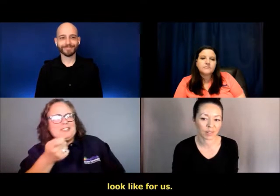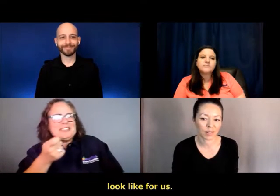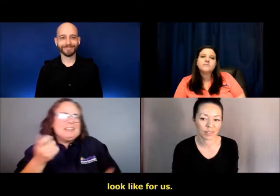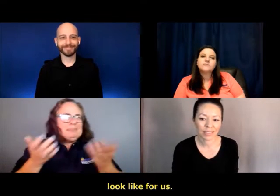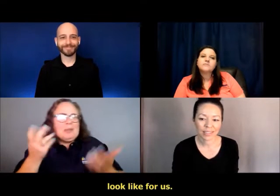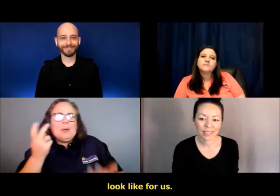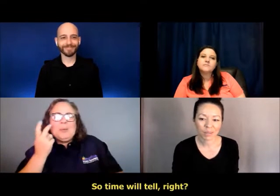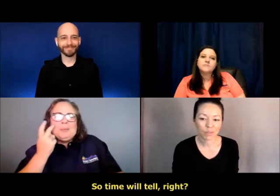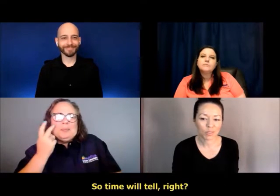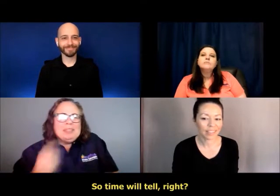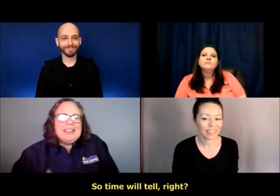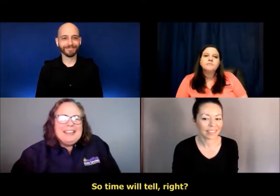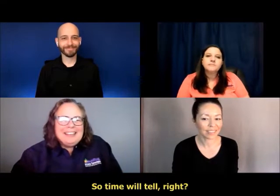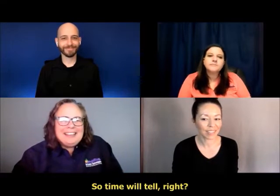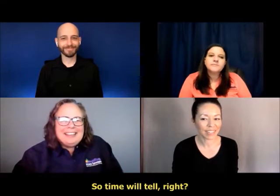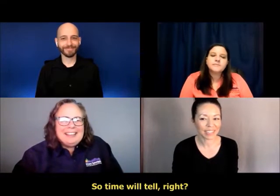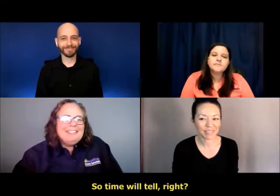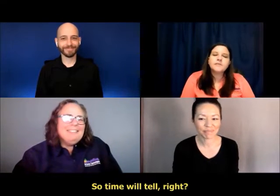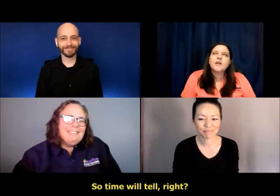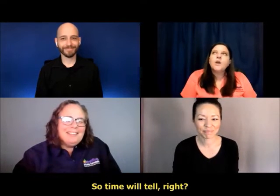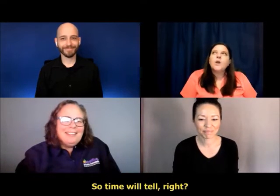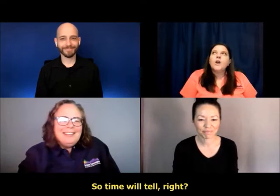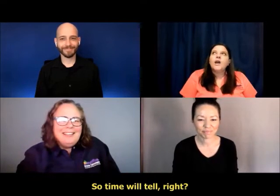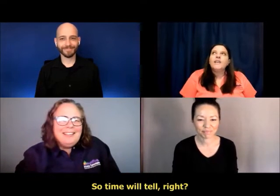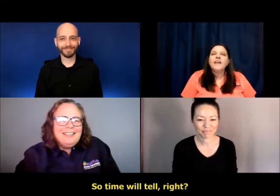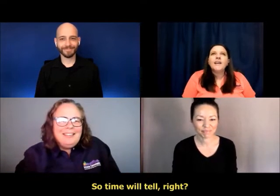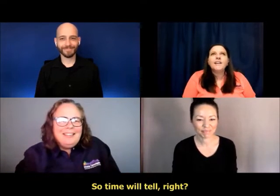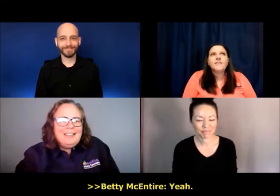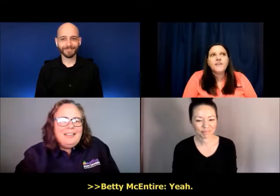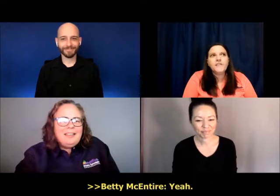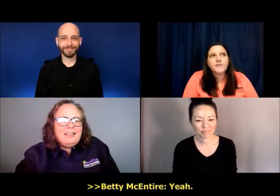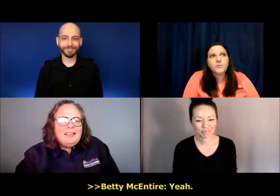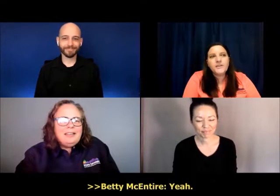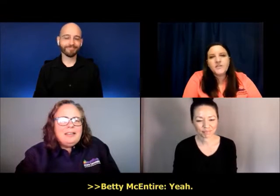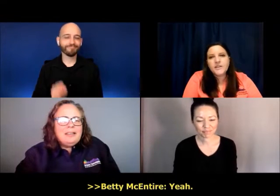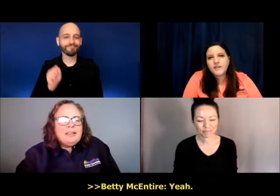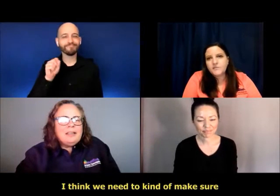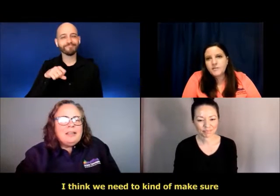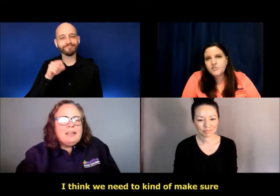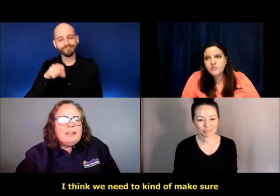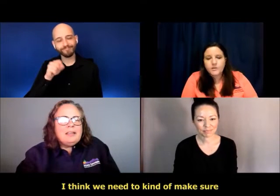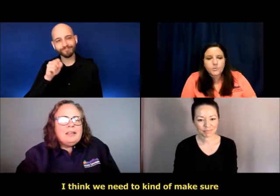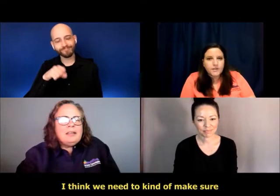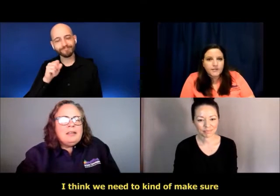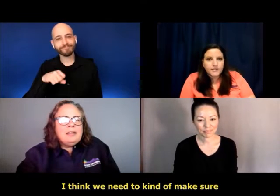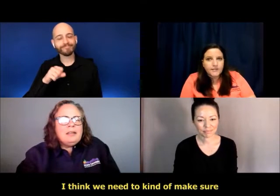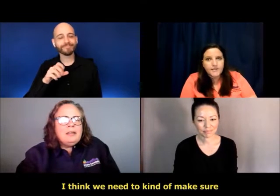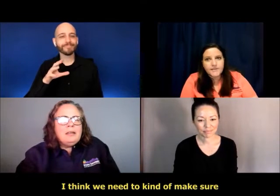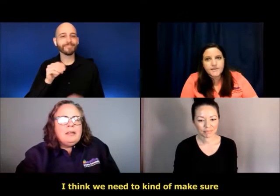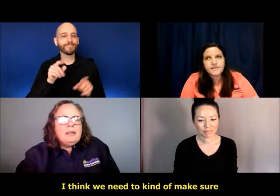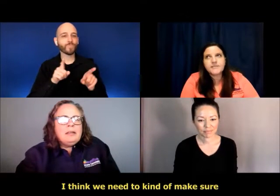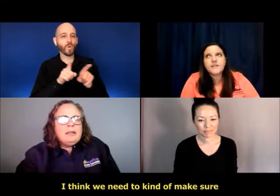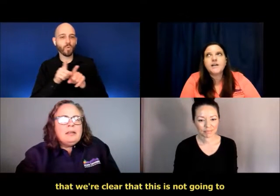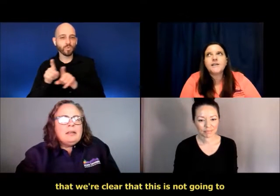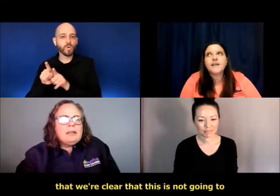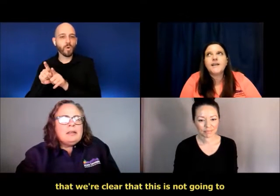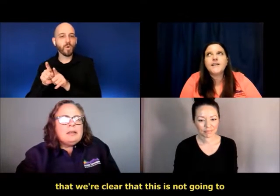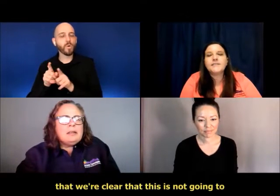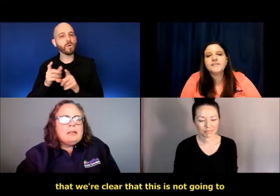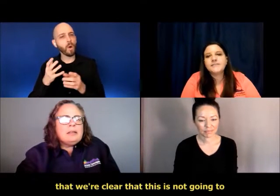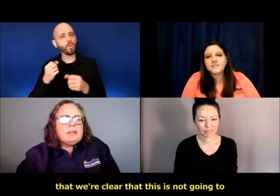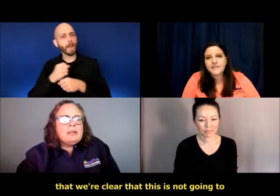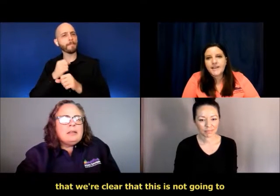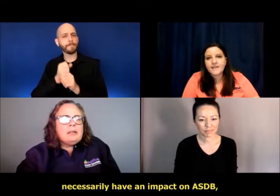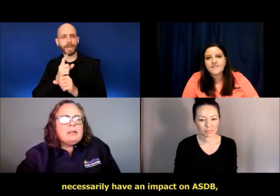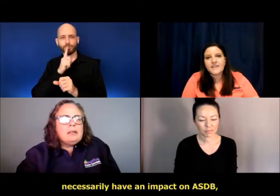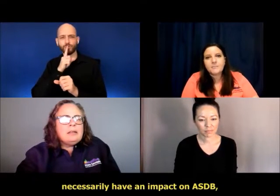us. So time will tell, right? Yeah, and I think that we have to kind of make sure that we're clear that this is not going to